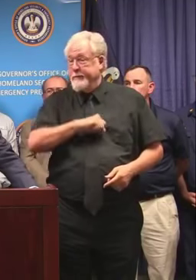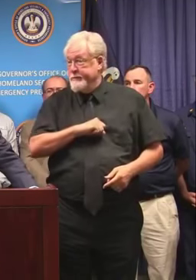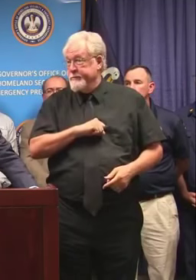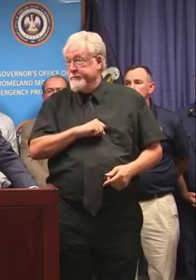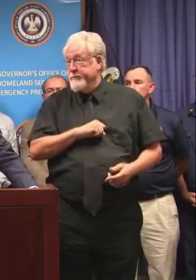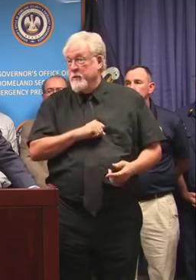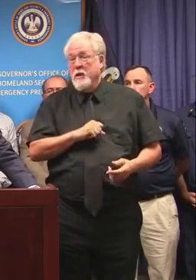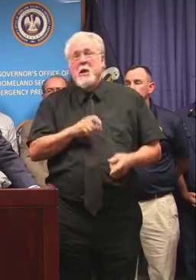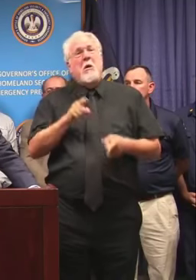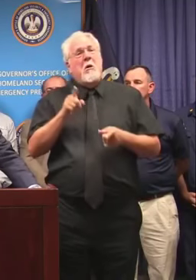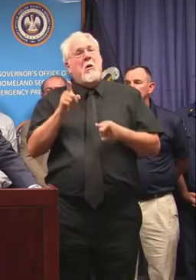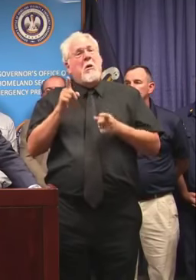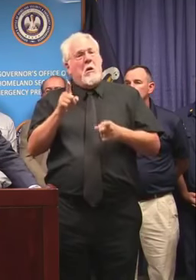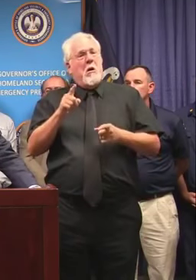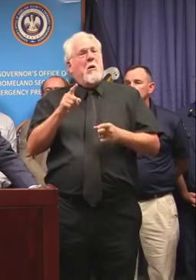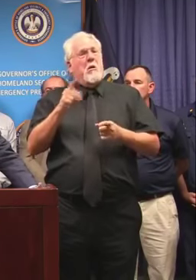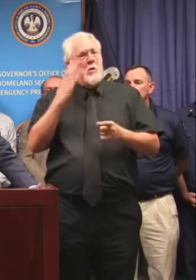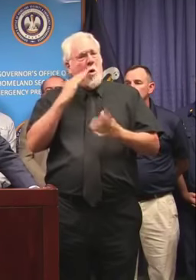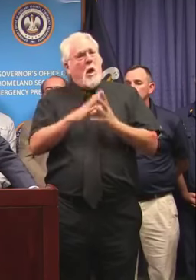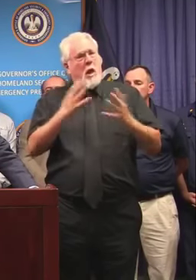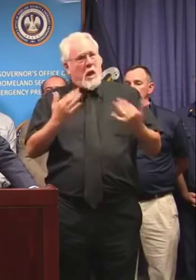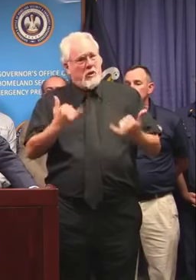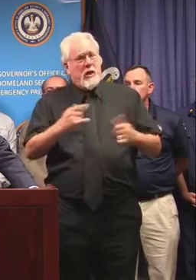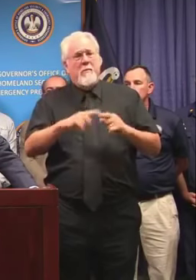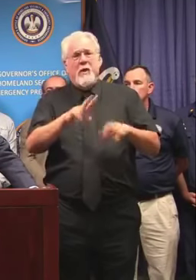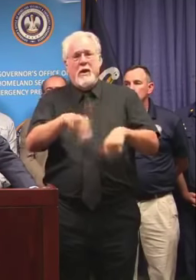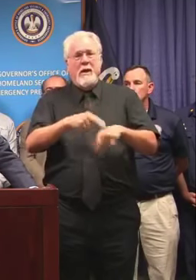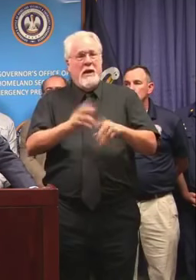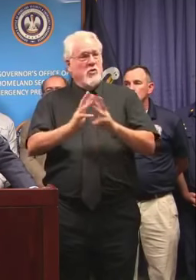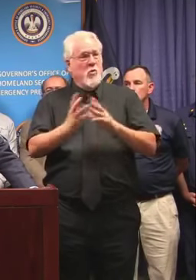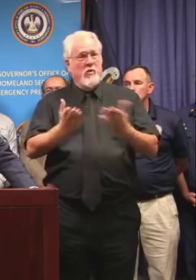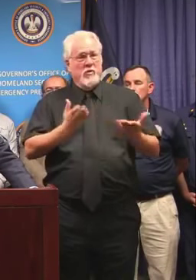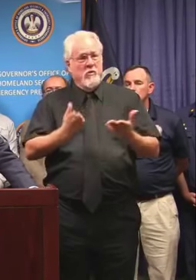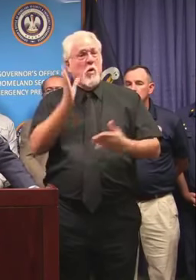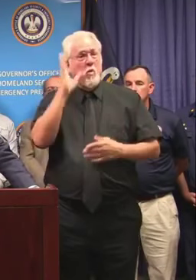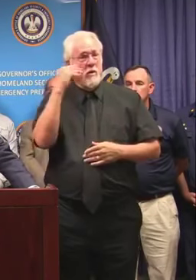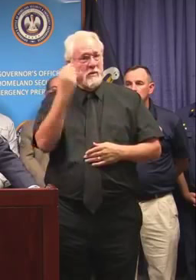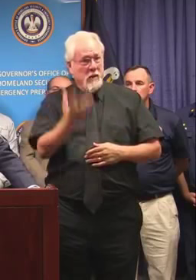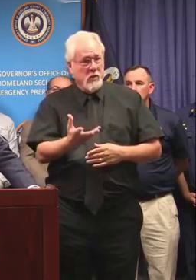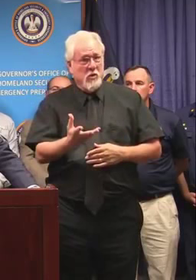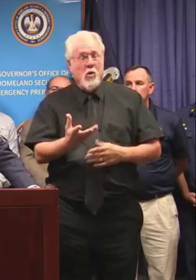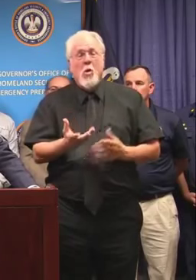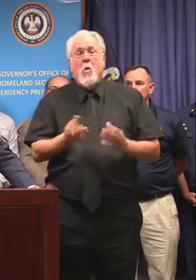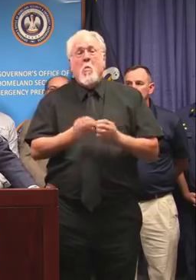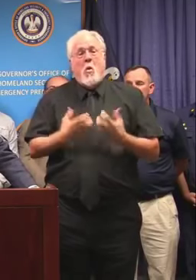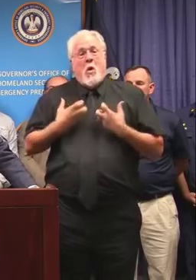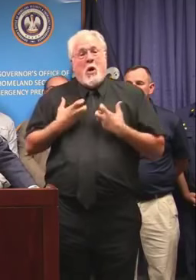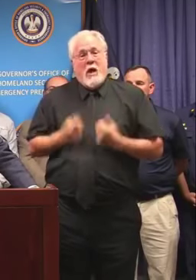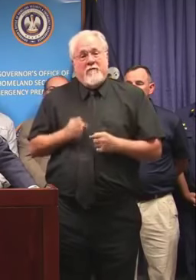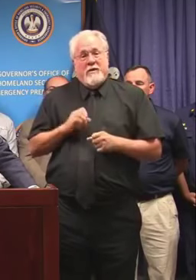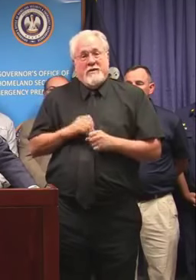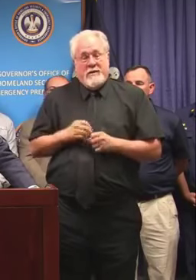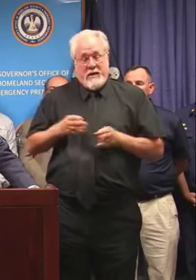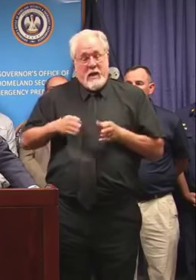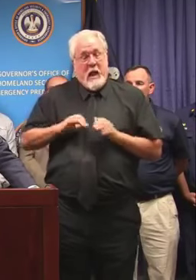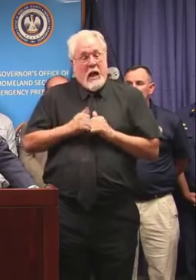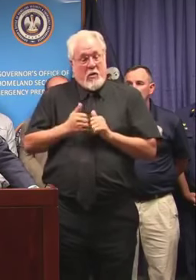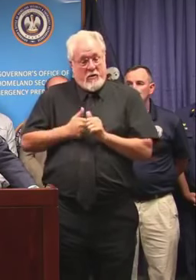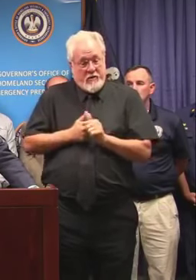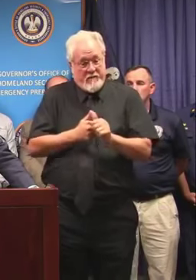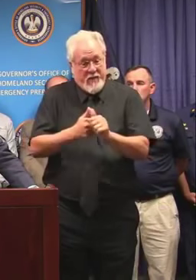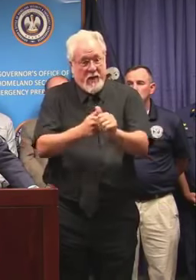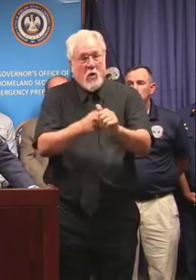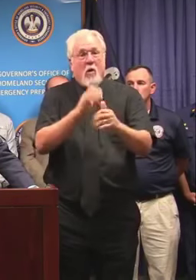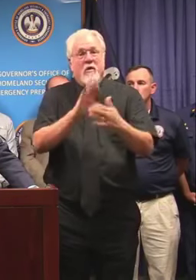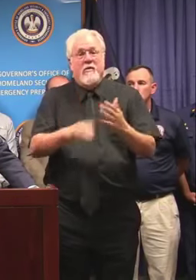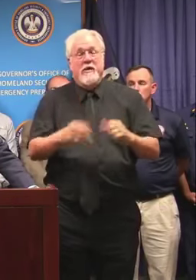an awful lot these days, but the National Weather Service will tell you they are much more confident in the track that they predict than they are